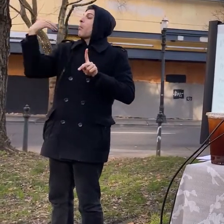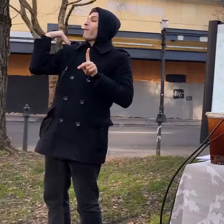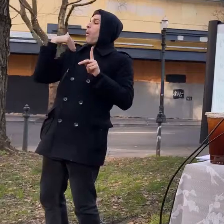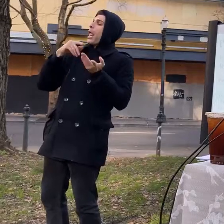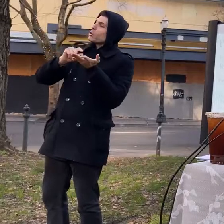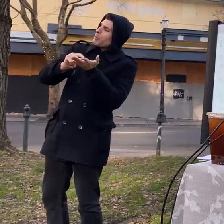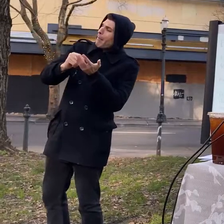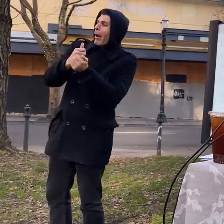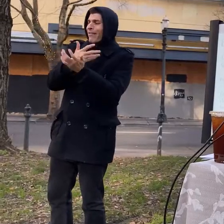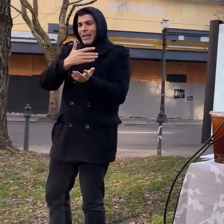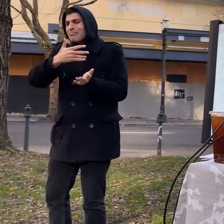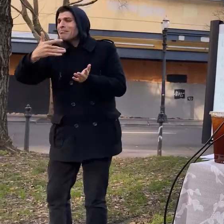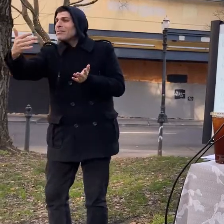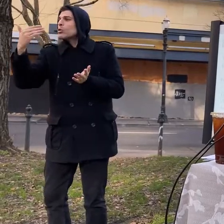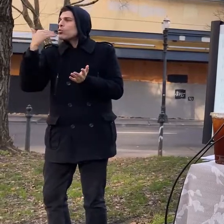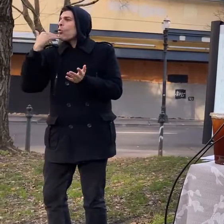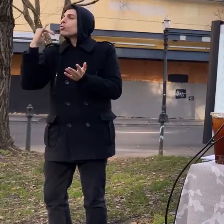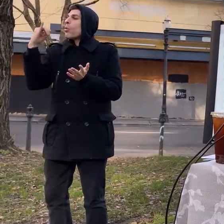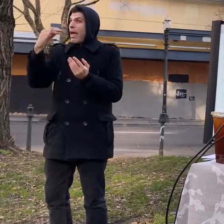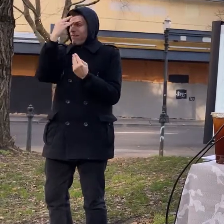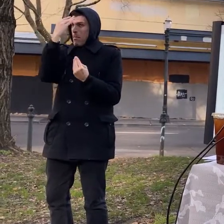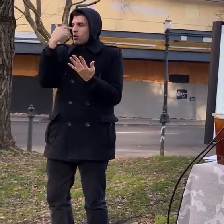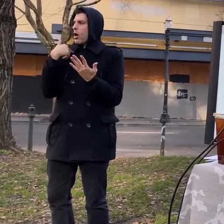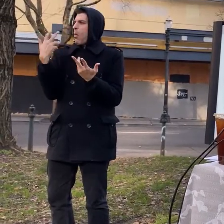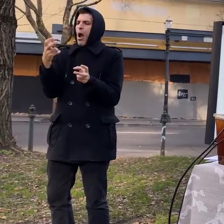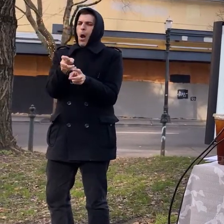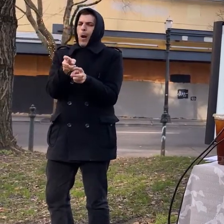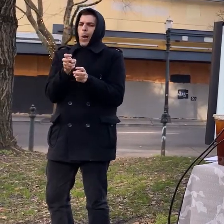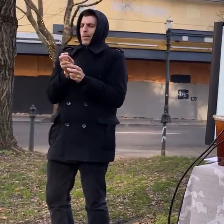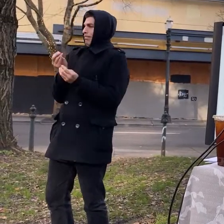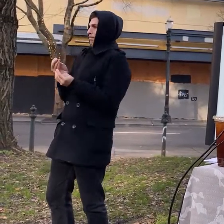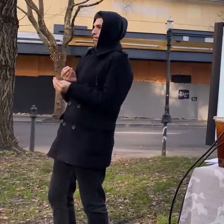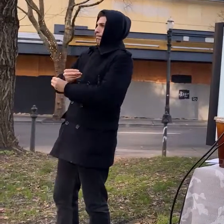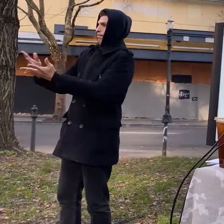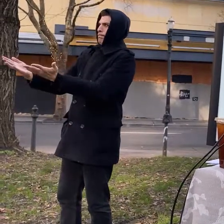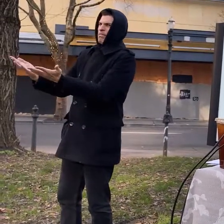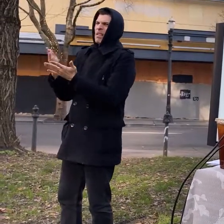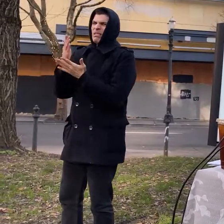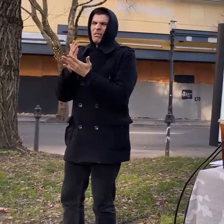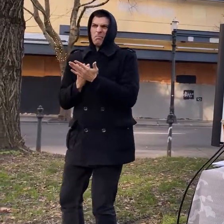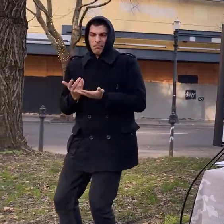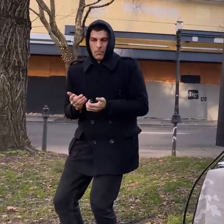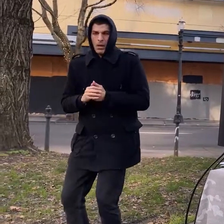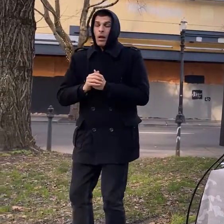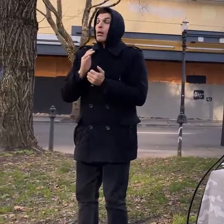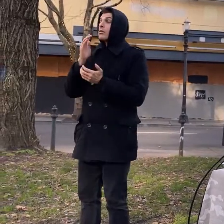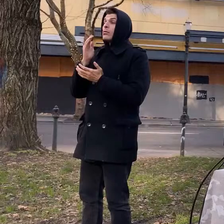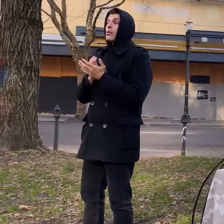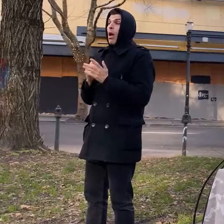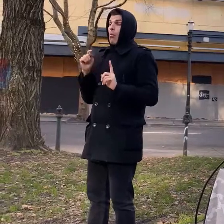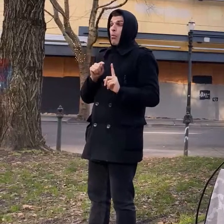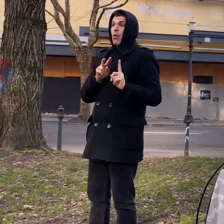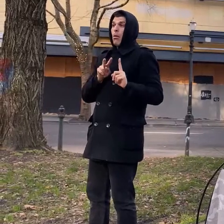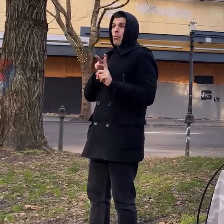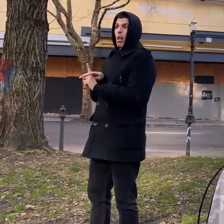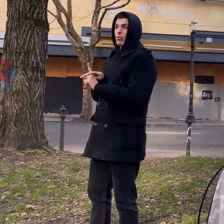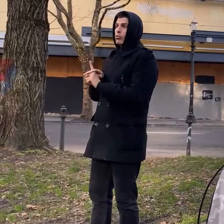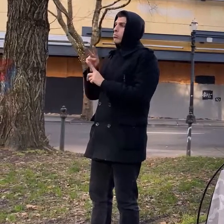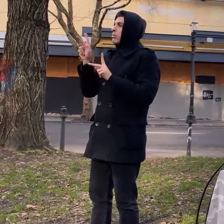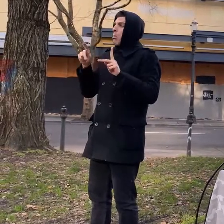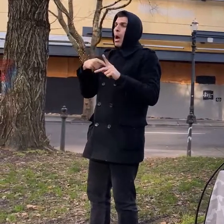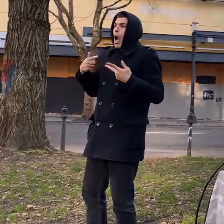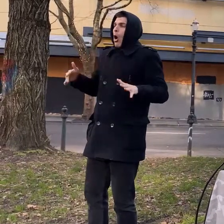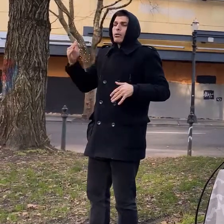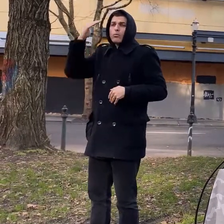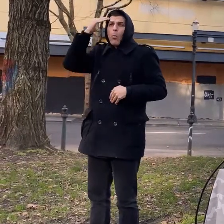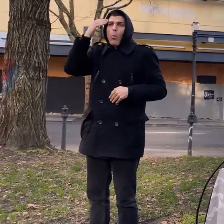important thing and we it's important to remember that the chinook people and descendants are not gone they were